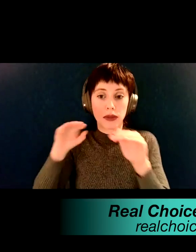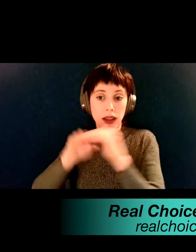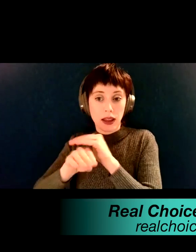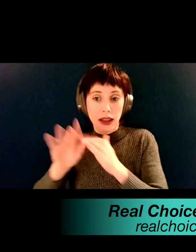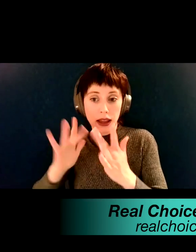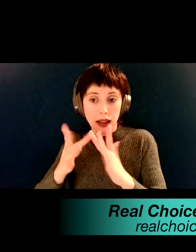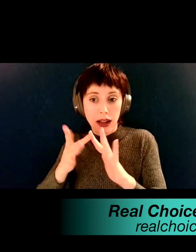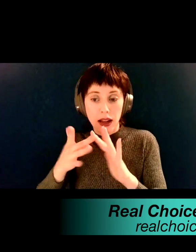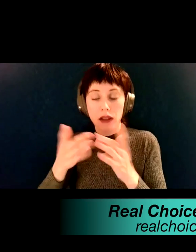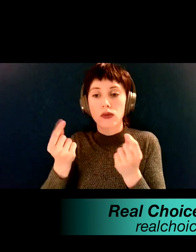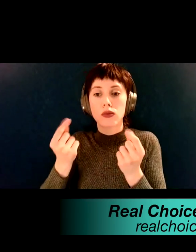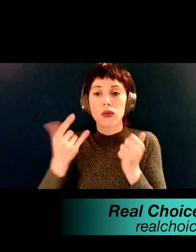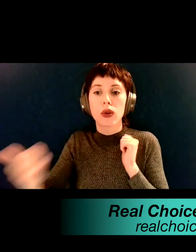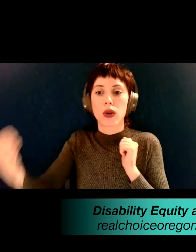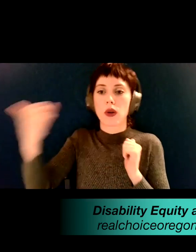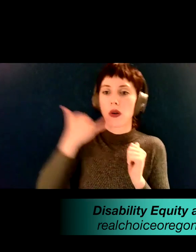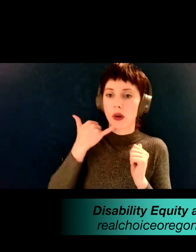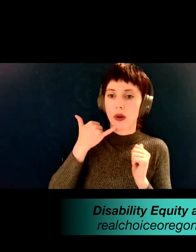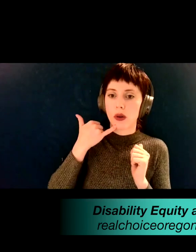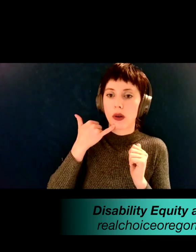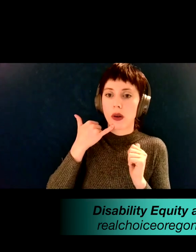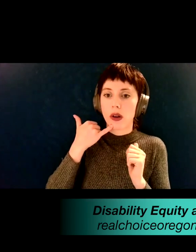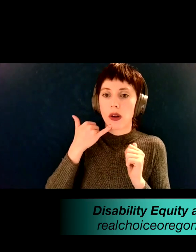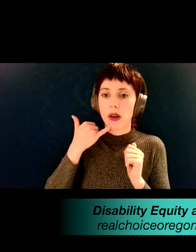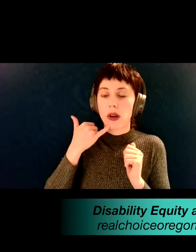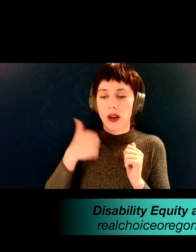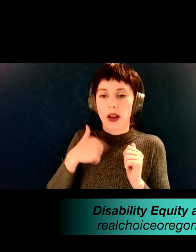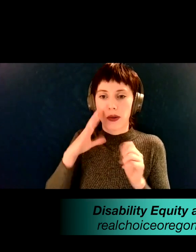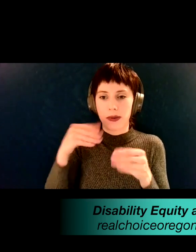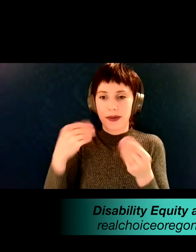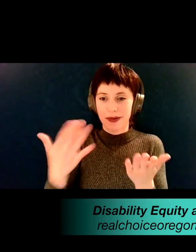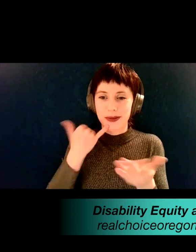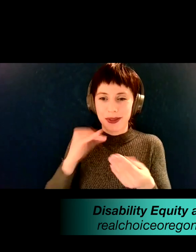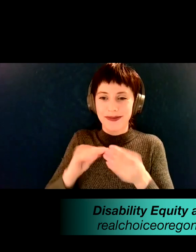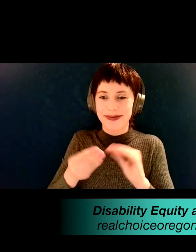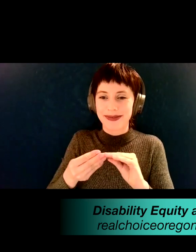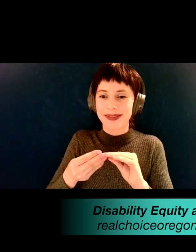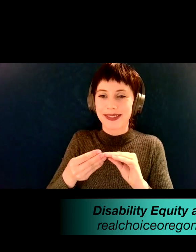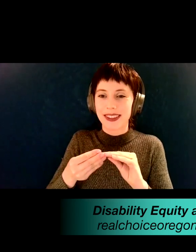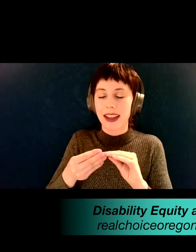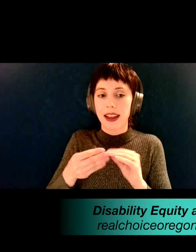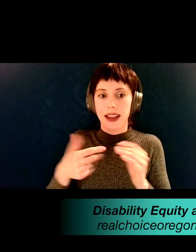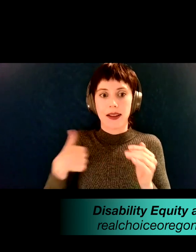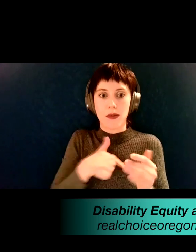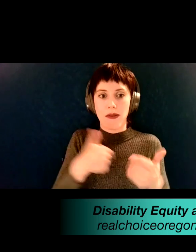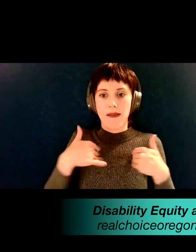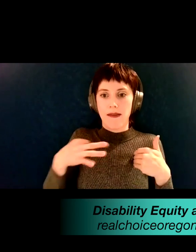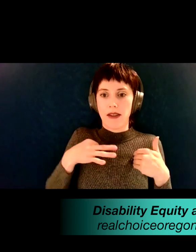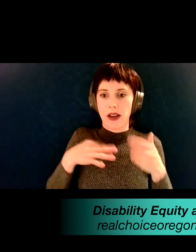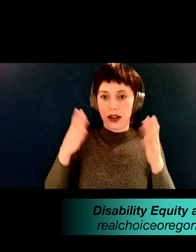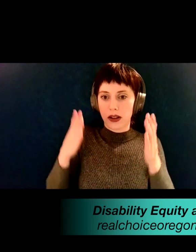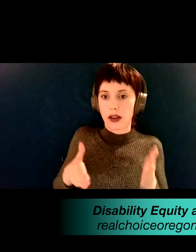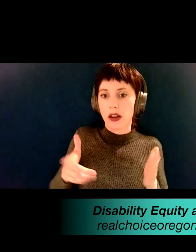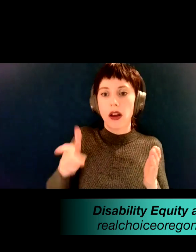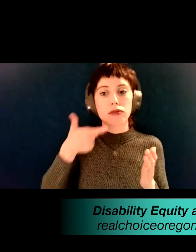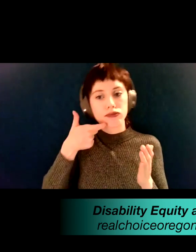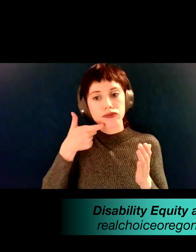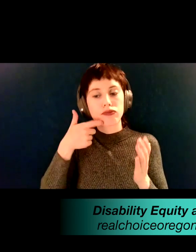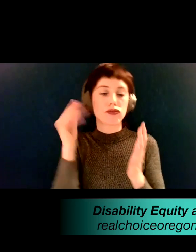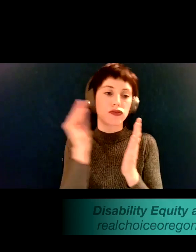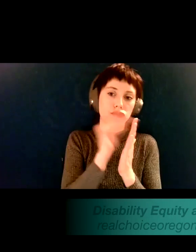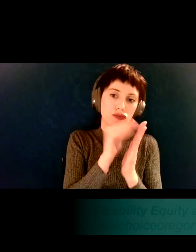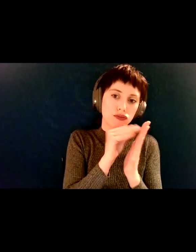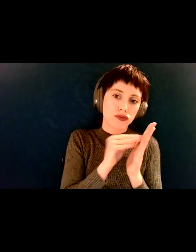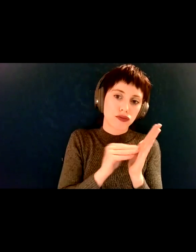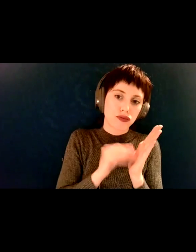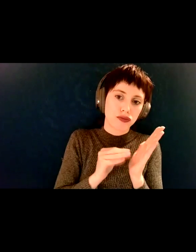call the phone number, which I will give you here, and we will do the survey with them over the phone, so